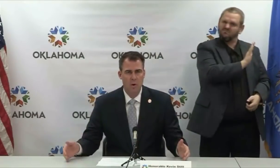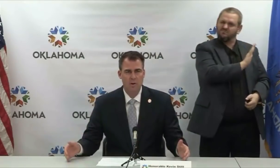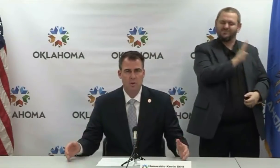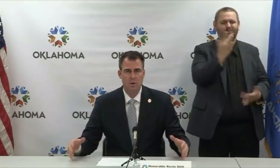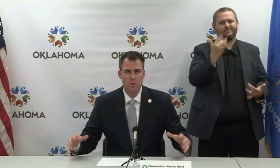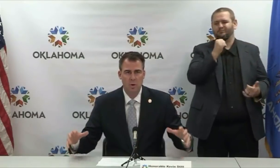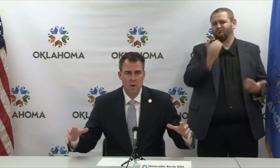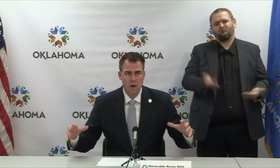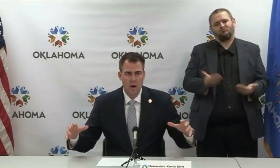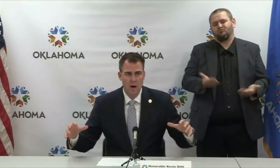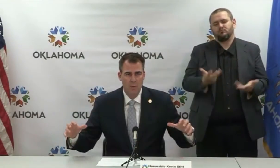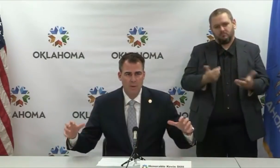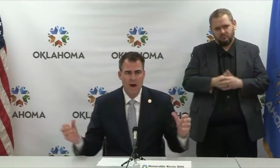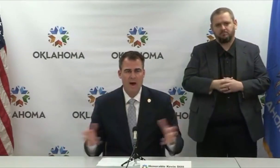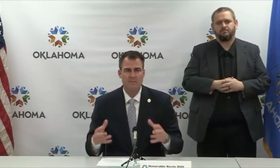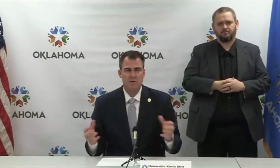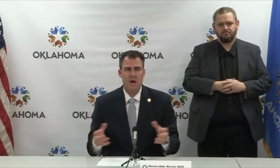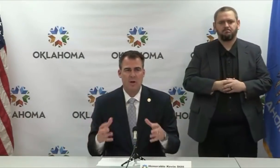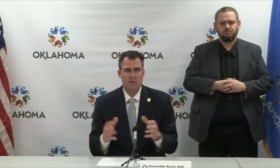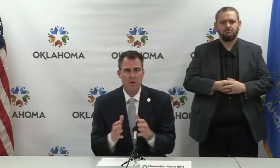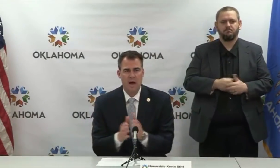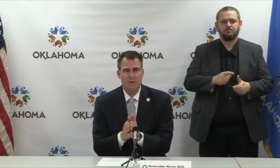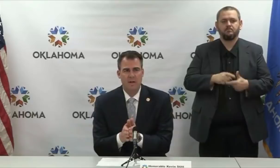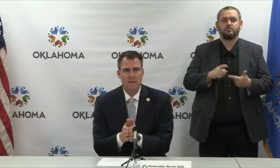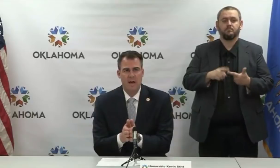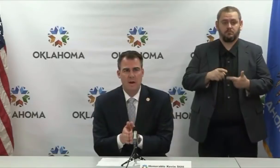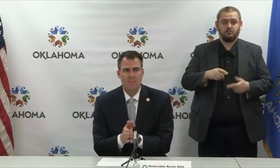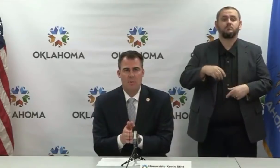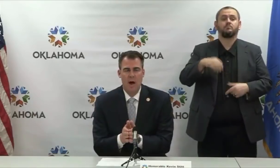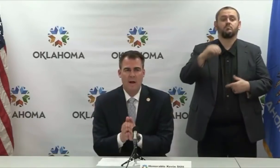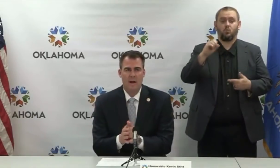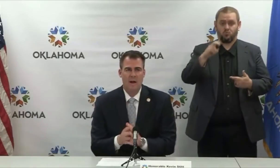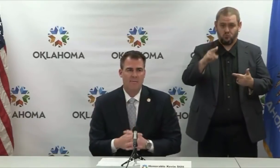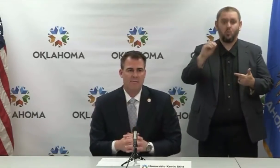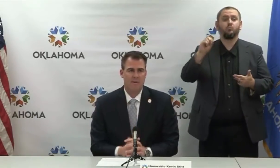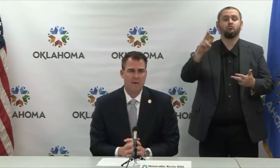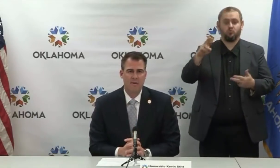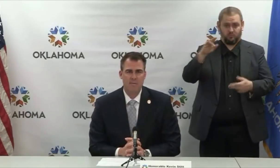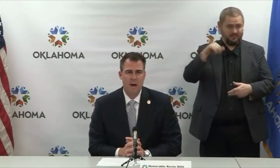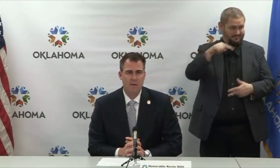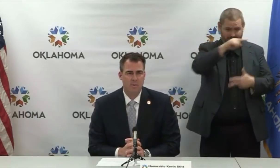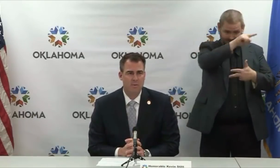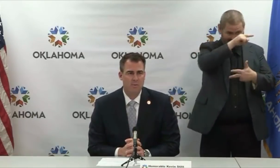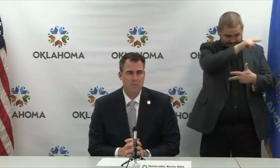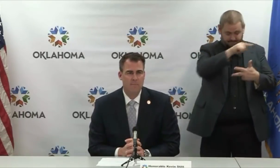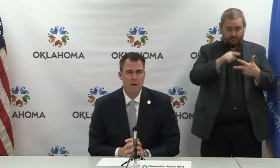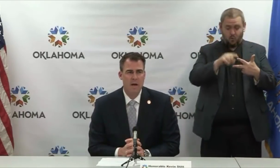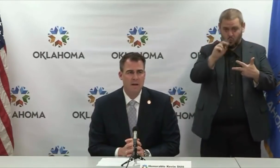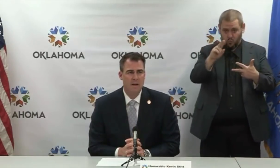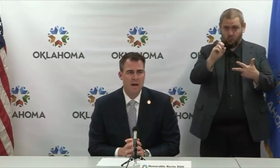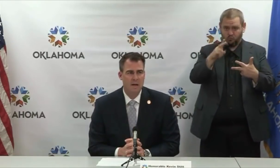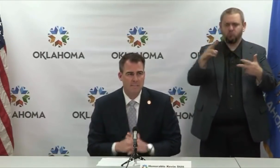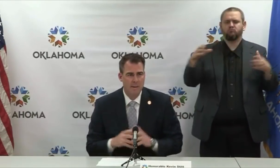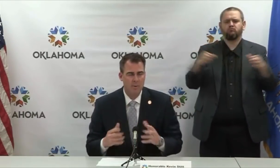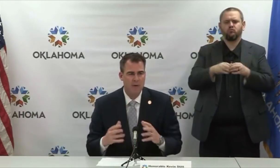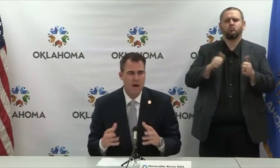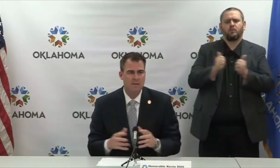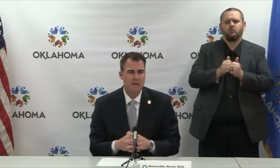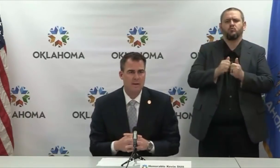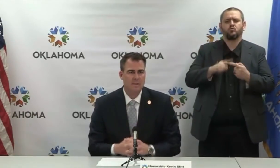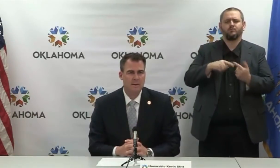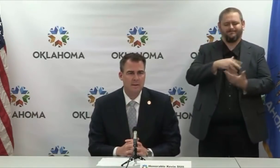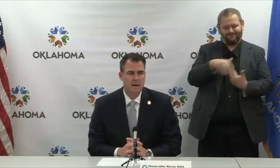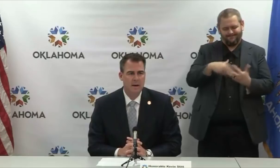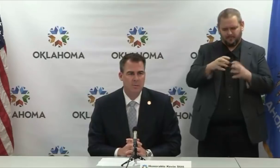OU, OSU, we have to challenge. We have to get that number right. And I've given everybody through Monday to kind of come up with